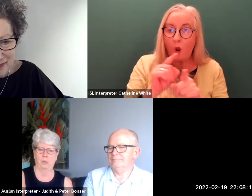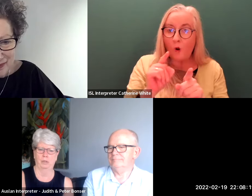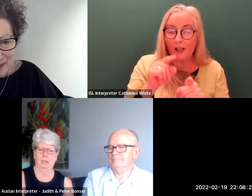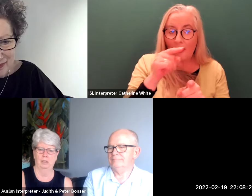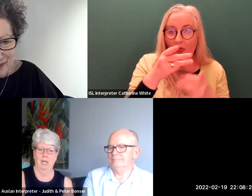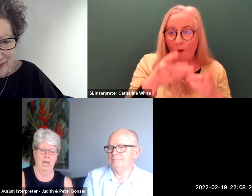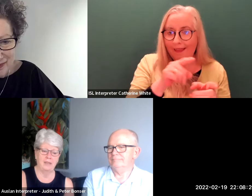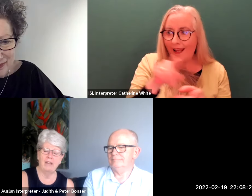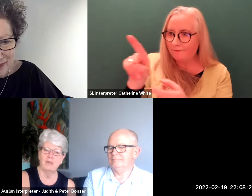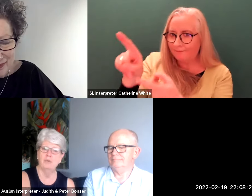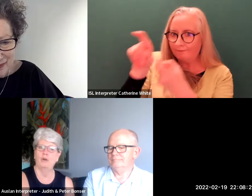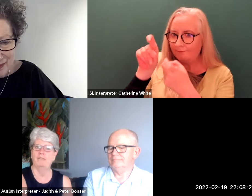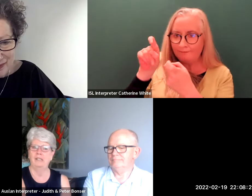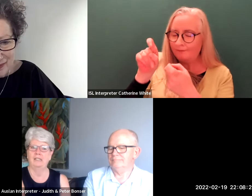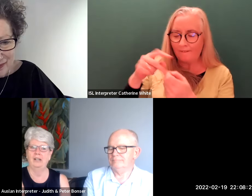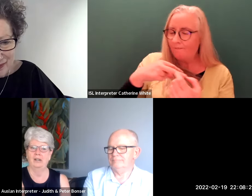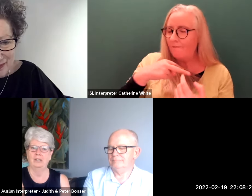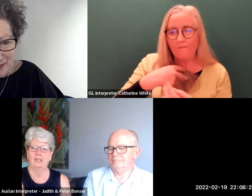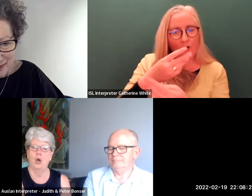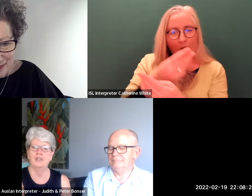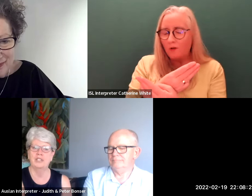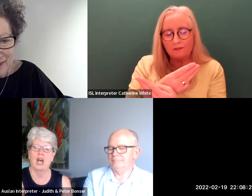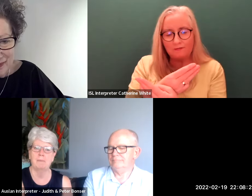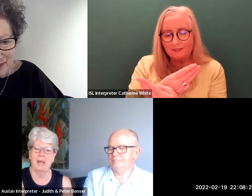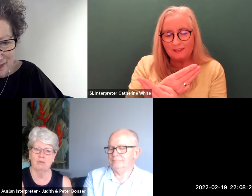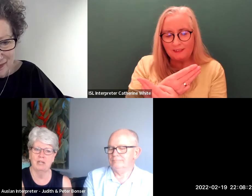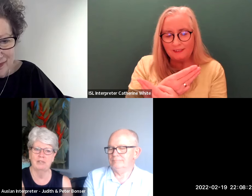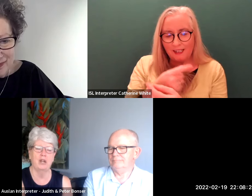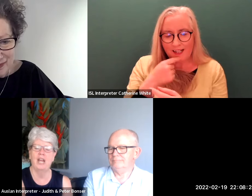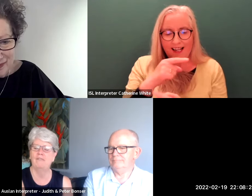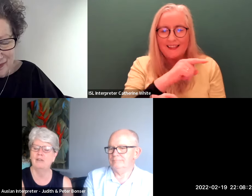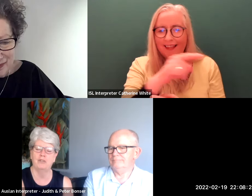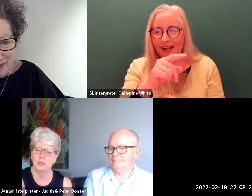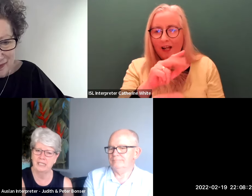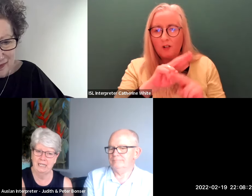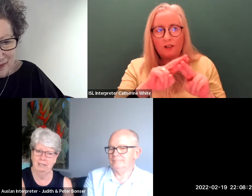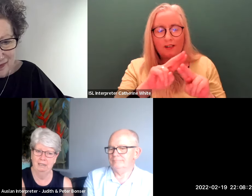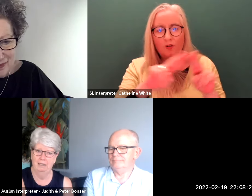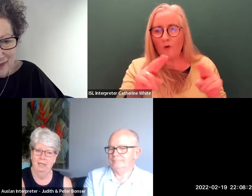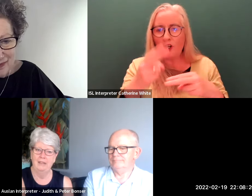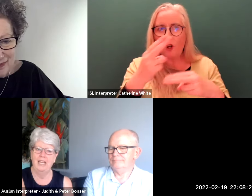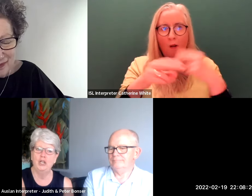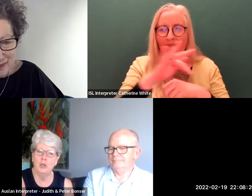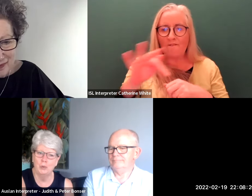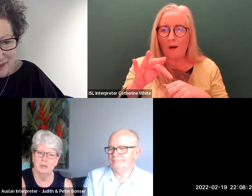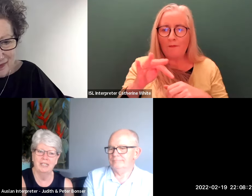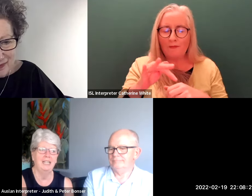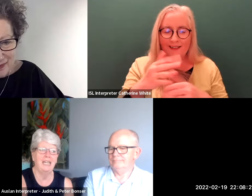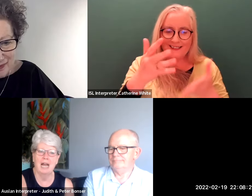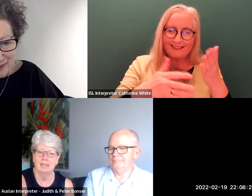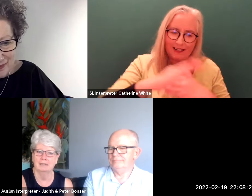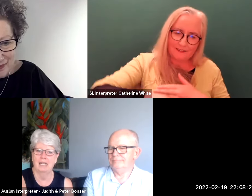very poor and they're from non you know non-signing backgrounds they don't have that fluency they're new